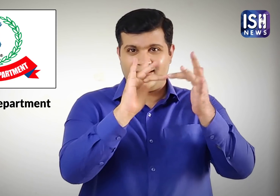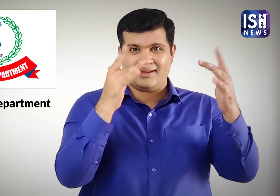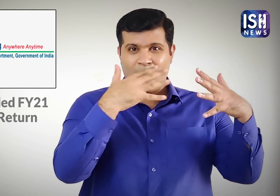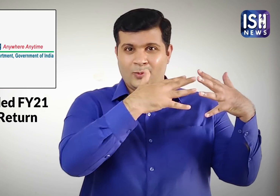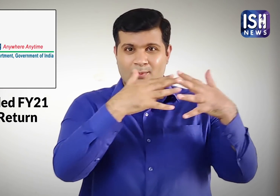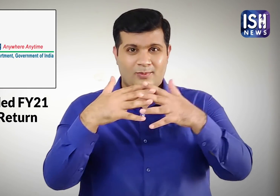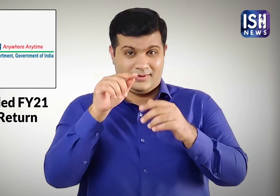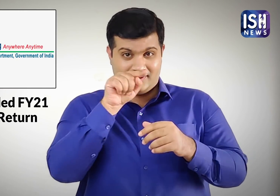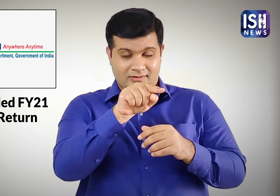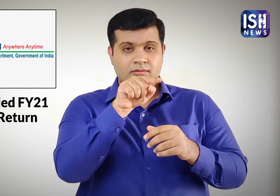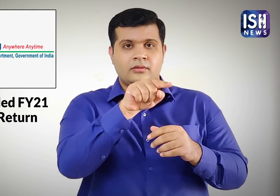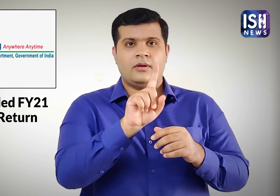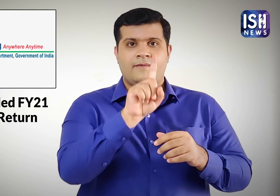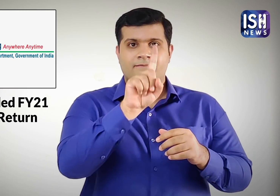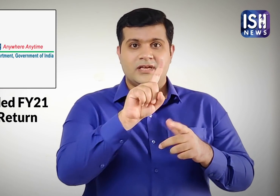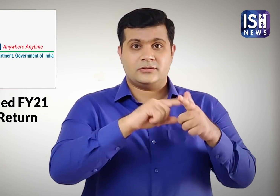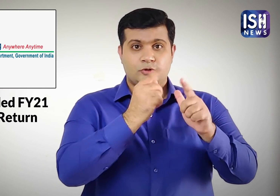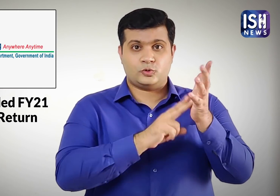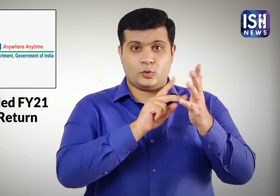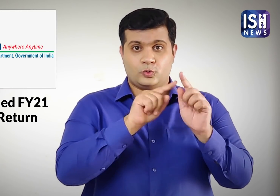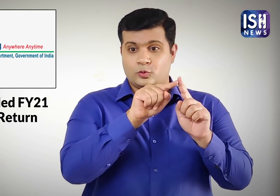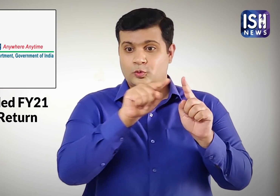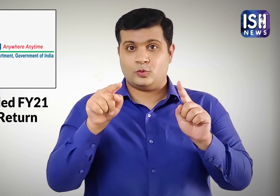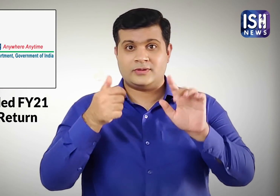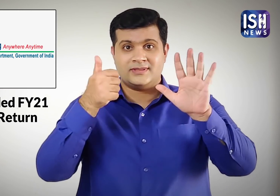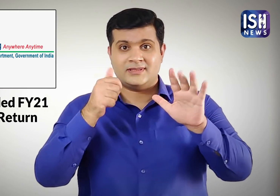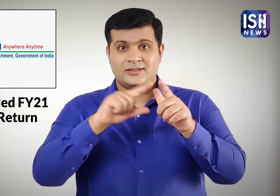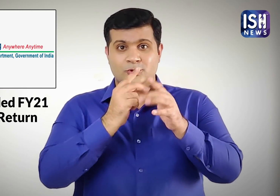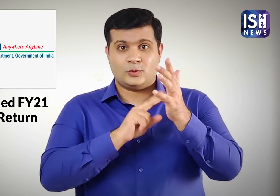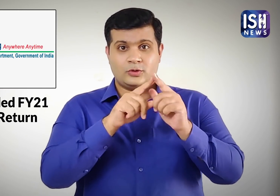Tax Portal will be unavailable starting from June 1st to June 6th.